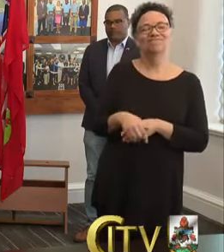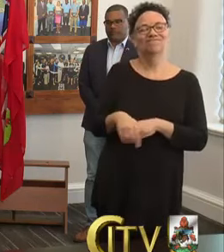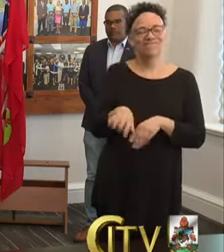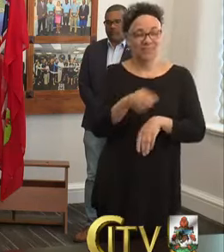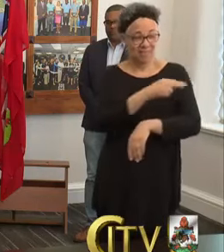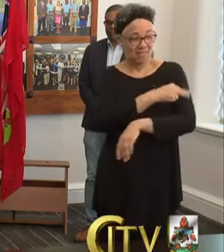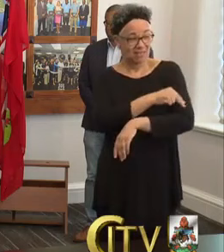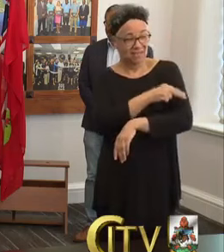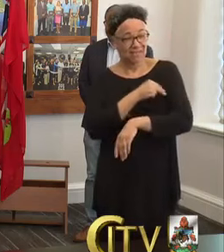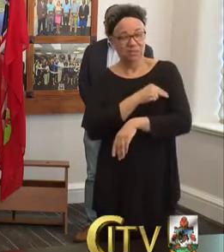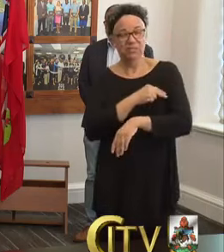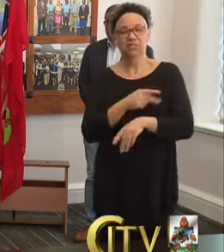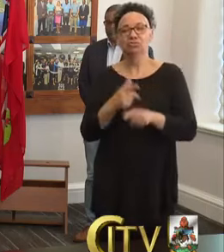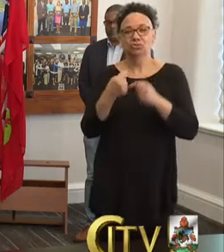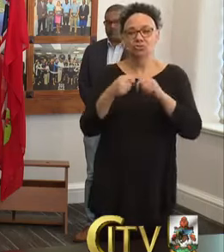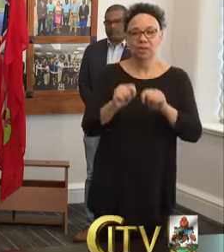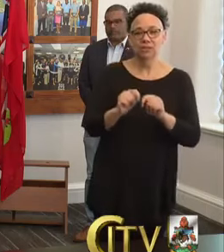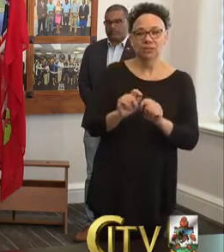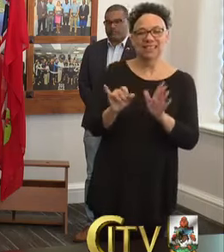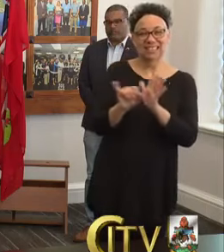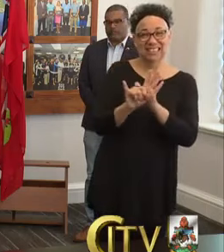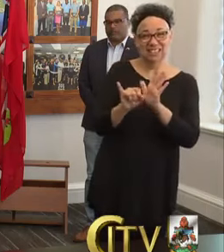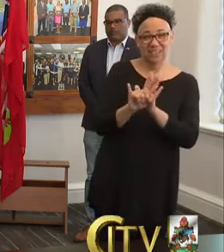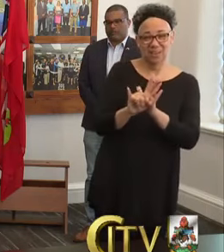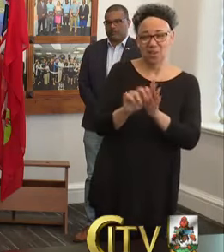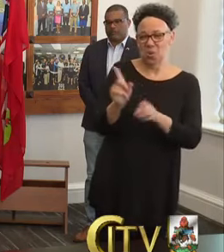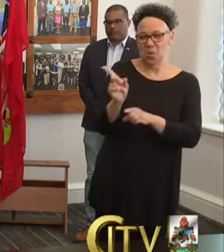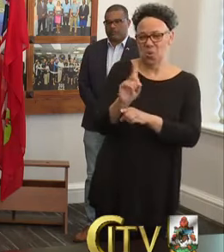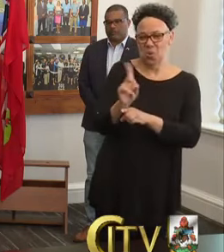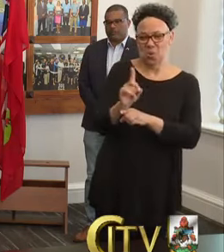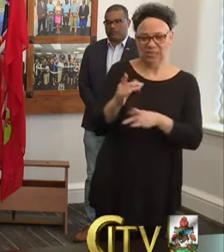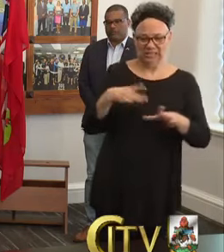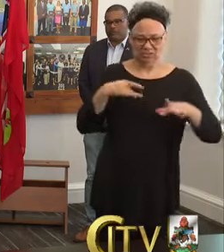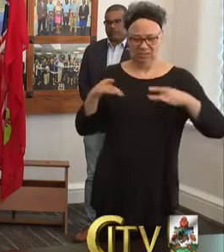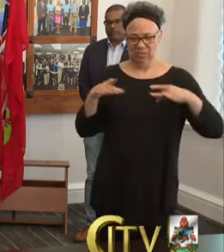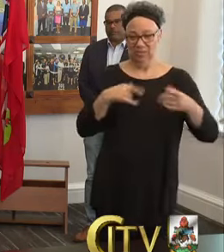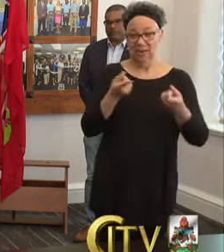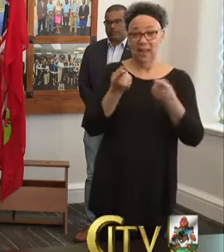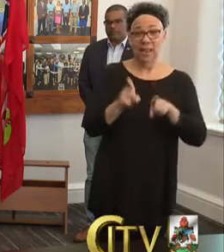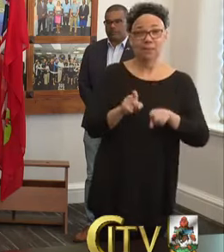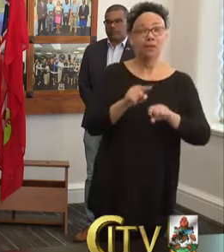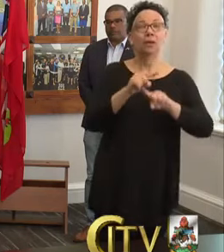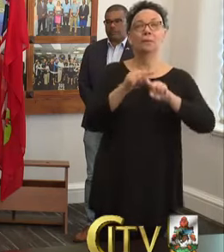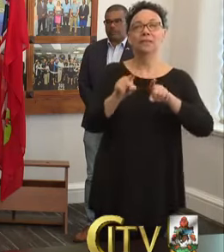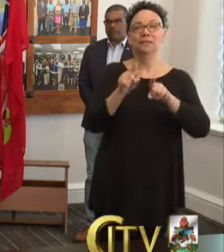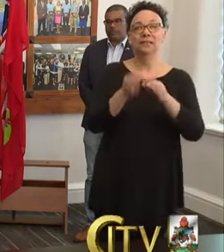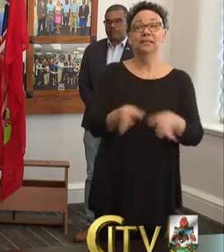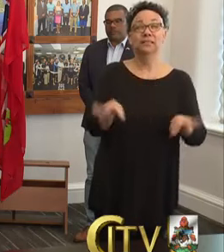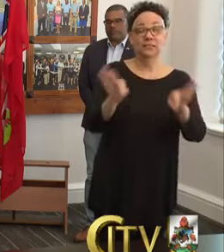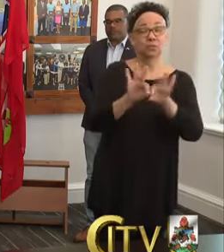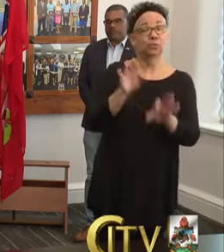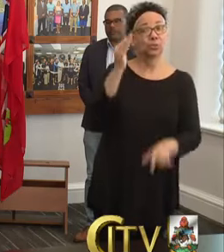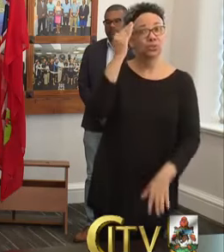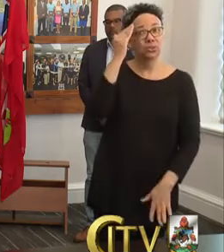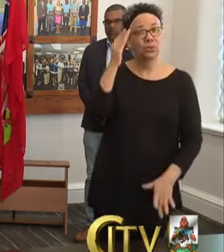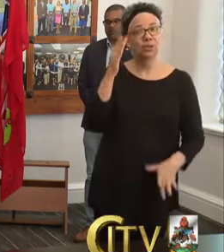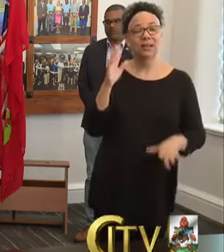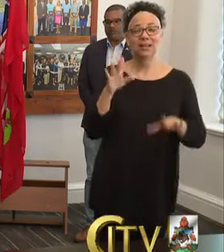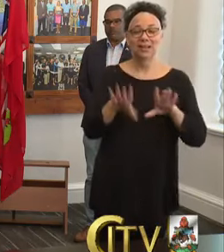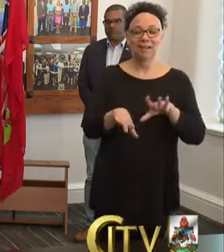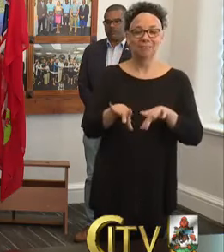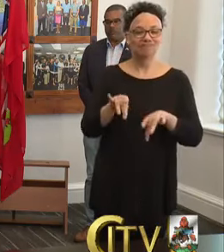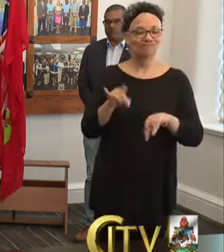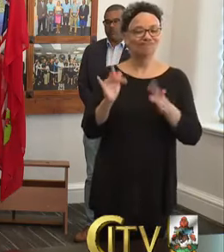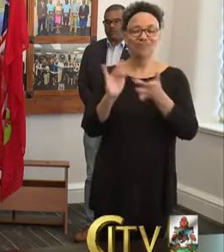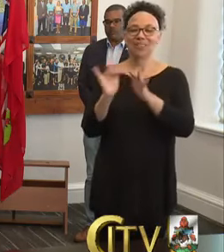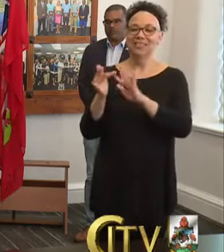is trying to identify where this transmission may have happened. However, it is important to note that contact tracing has happened